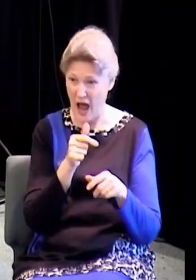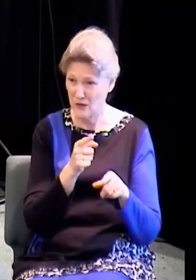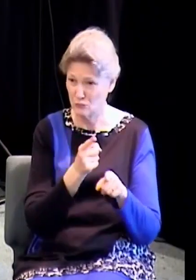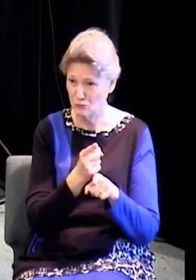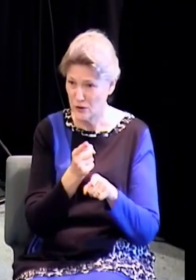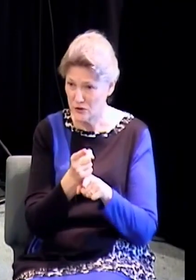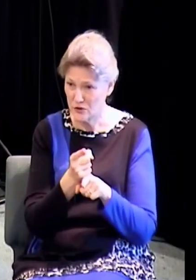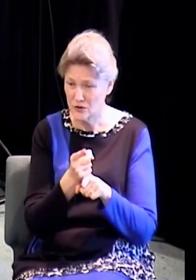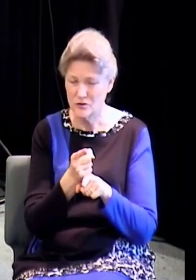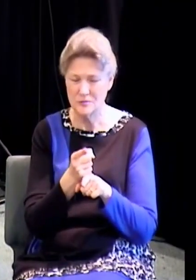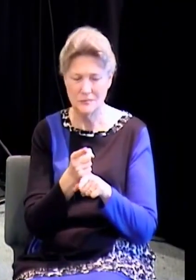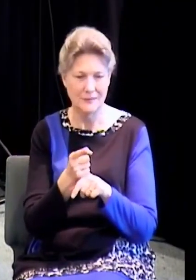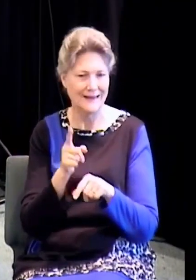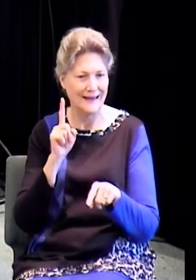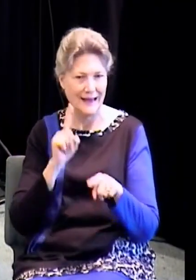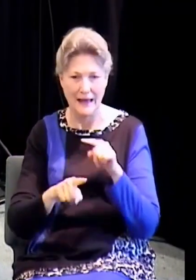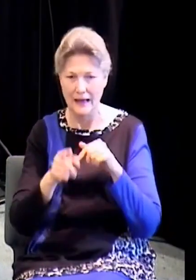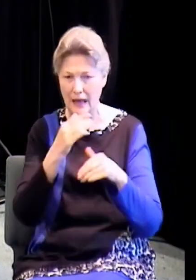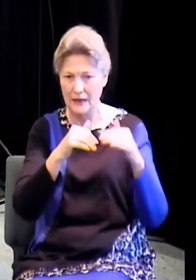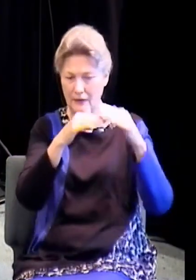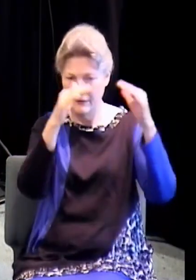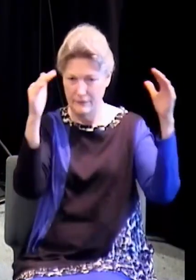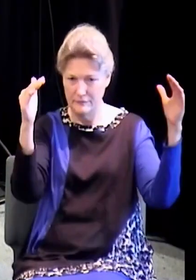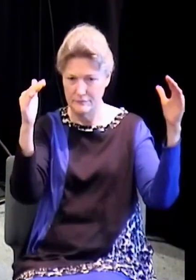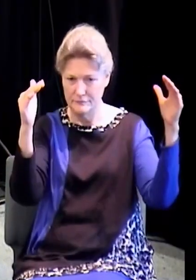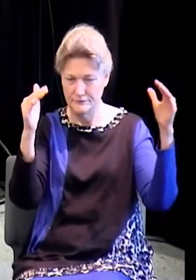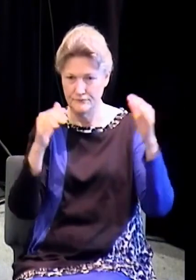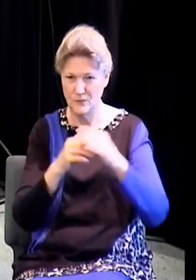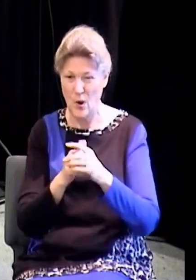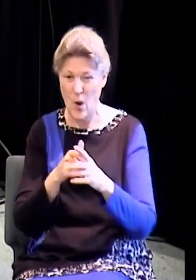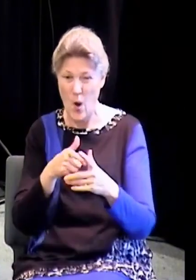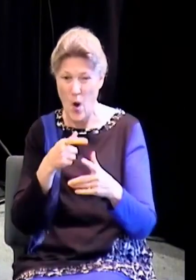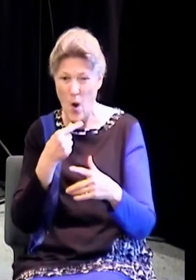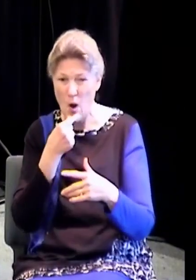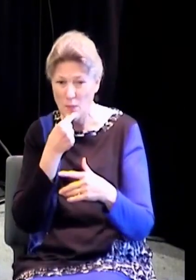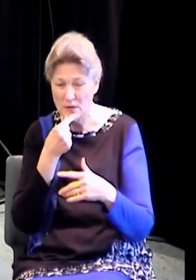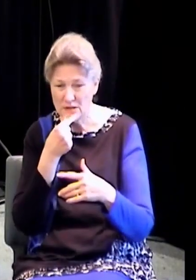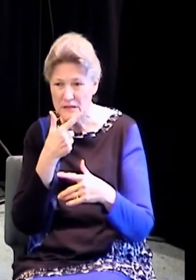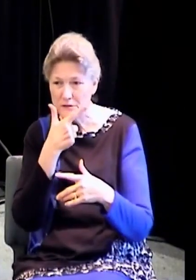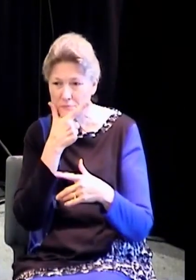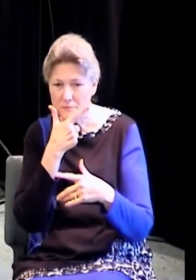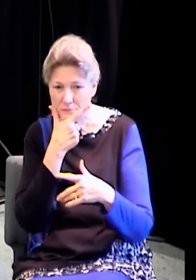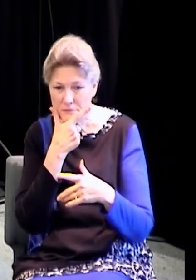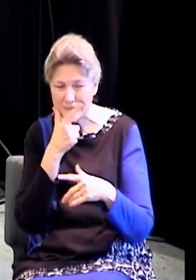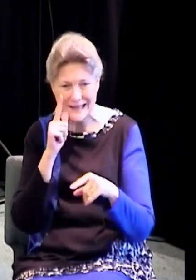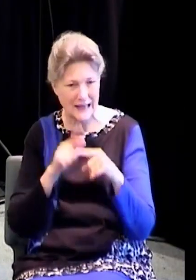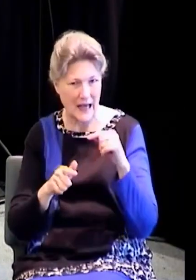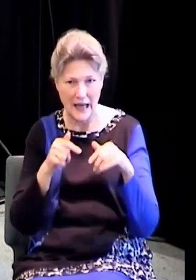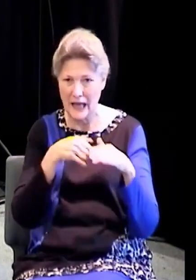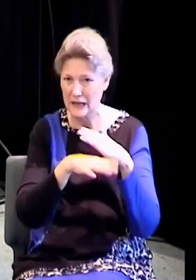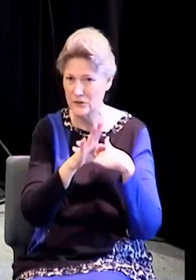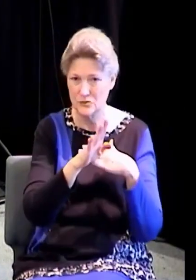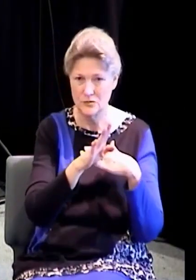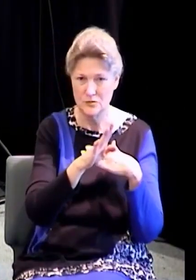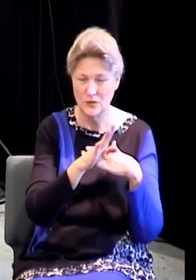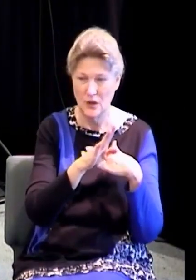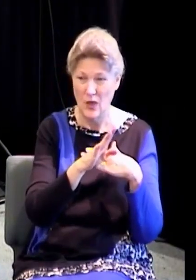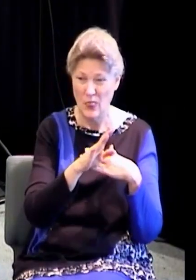adulterers or effeminate, which is homosexual, nor abusers of themselves with mankind, nor thieves, nor